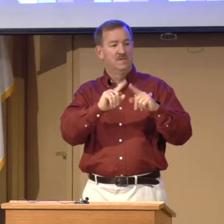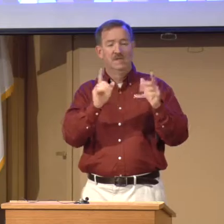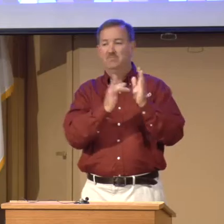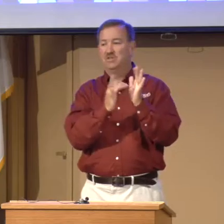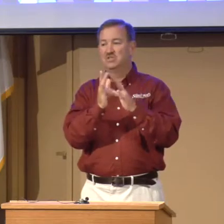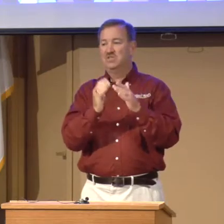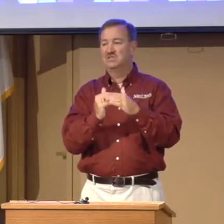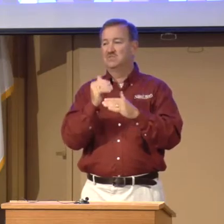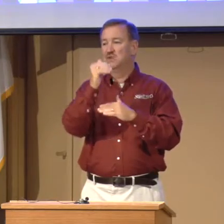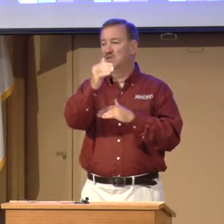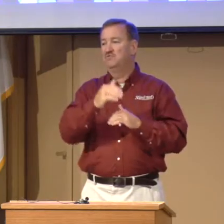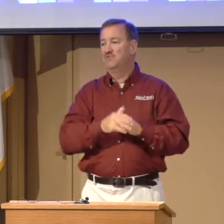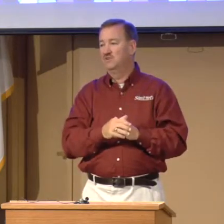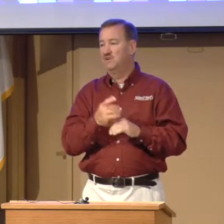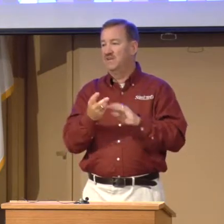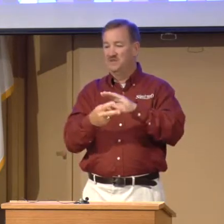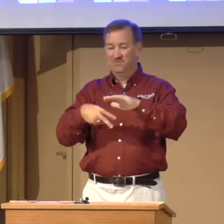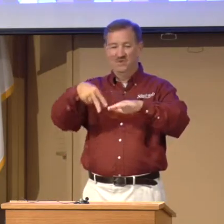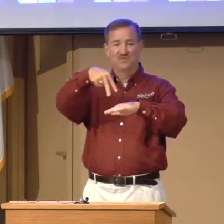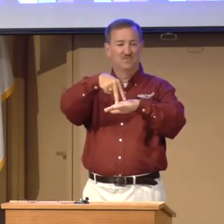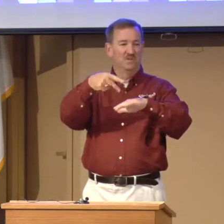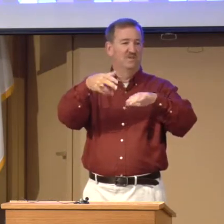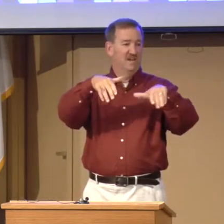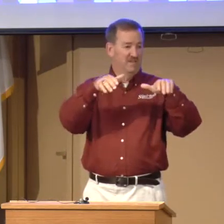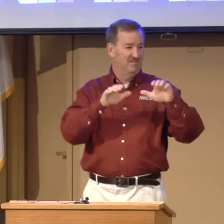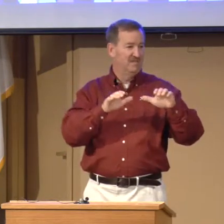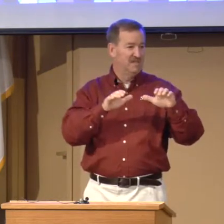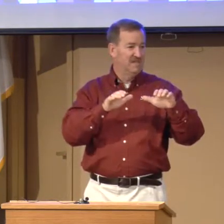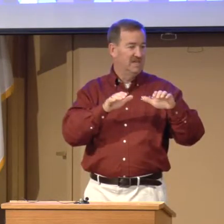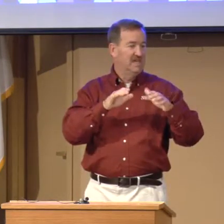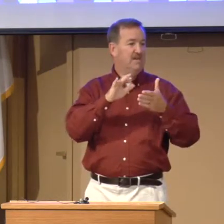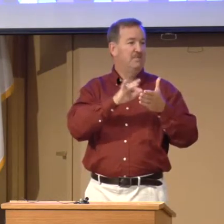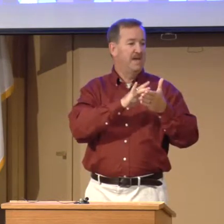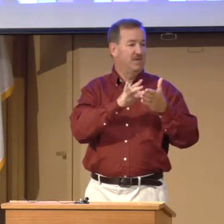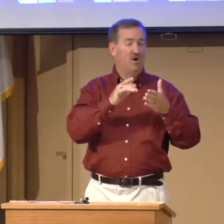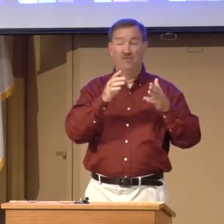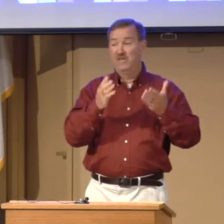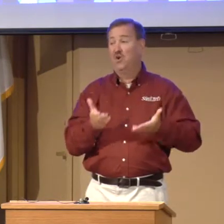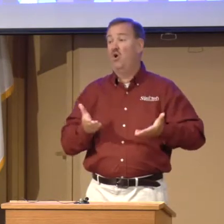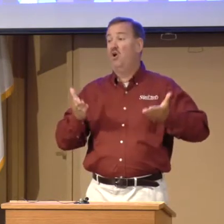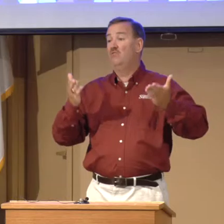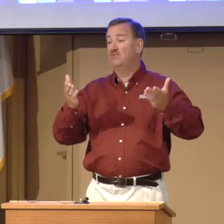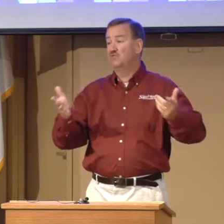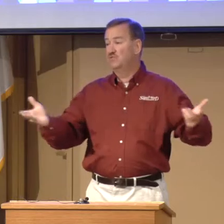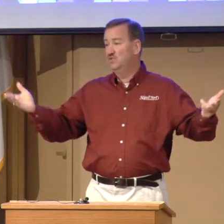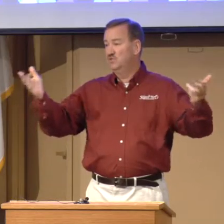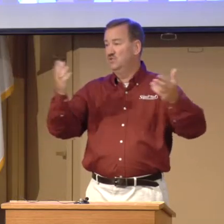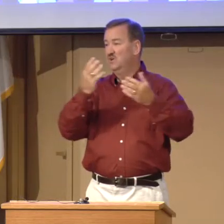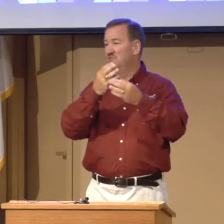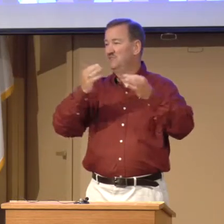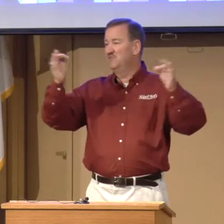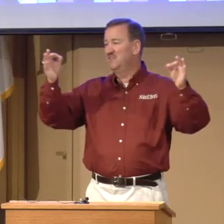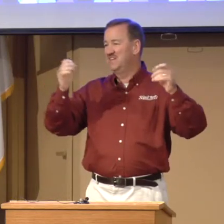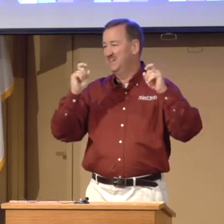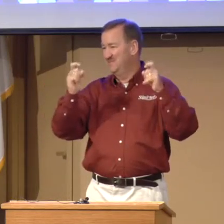But Jesus went a little further and He rose from the grave. He paid off. He offers for you a free gift.